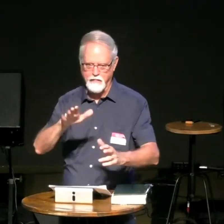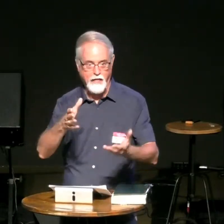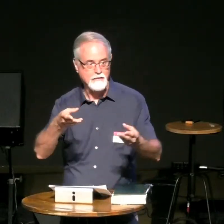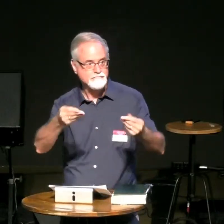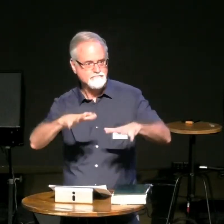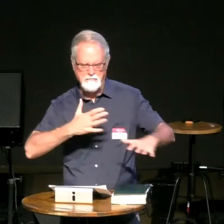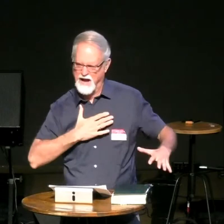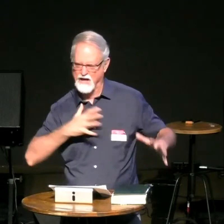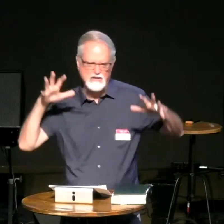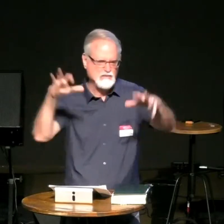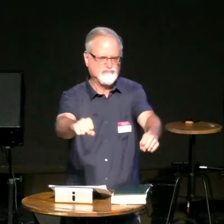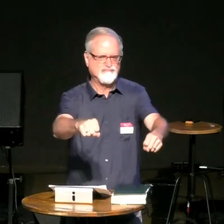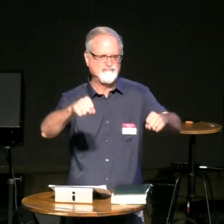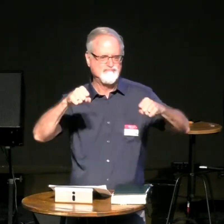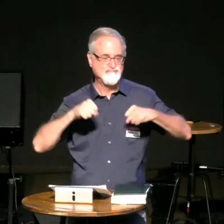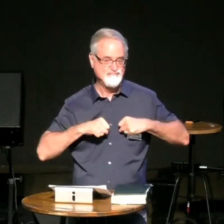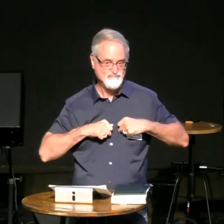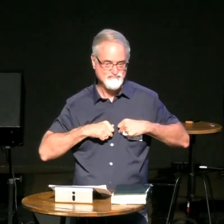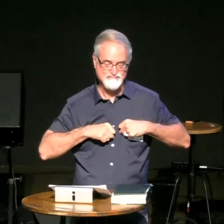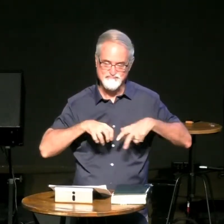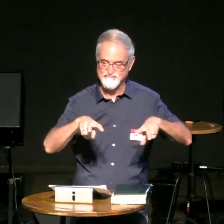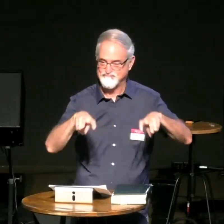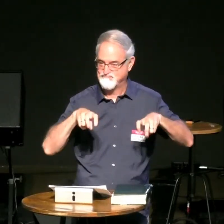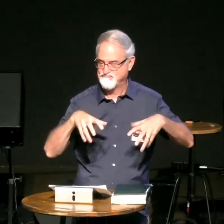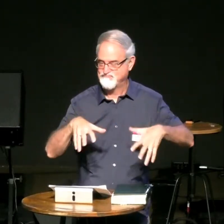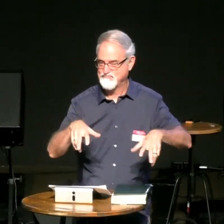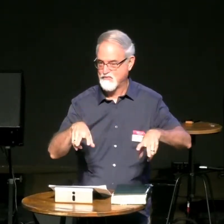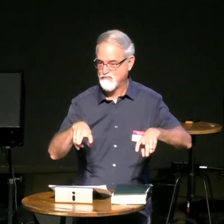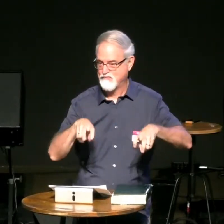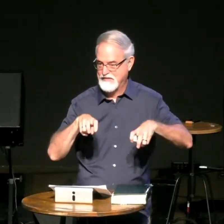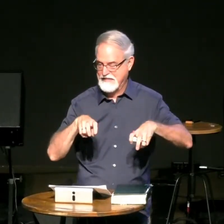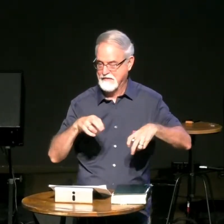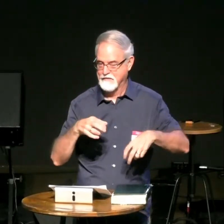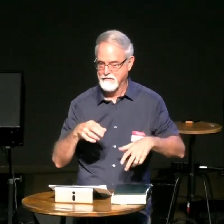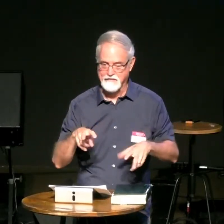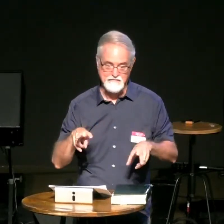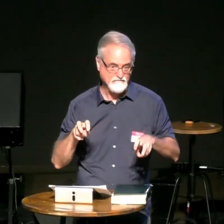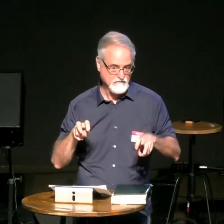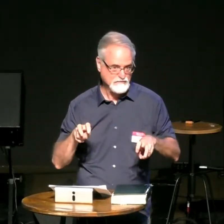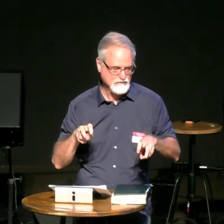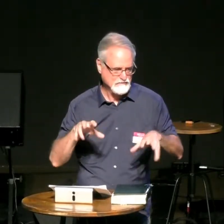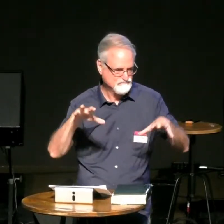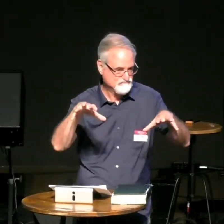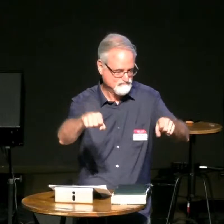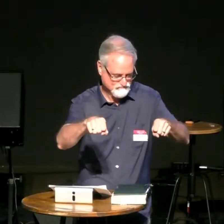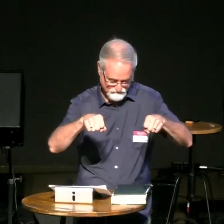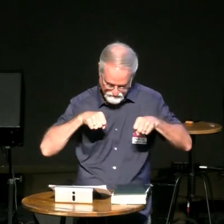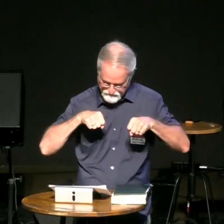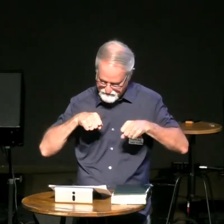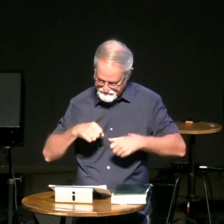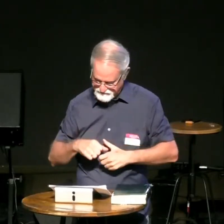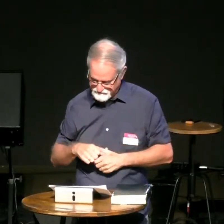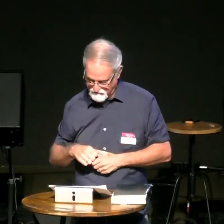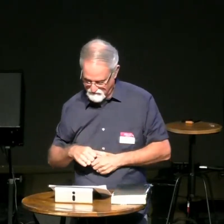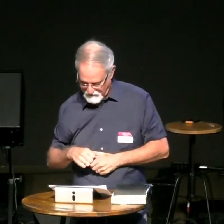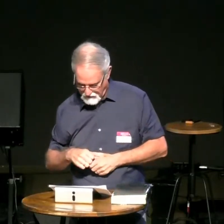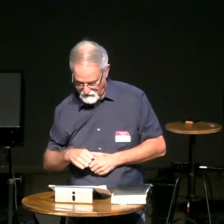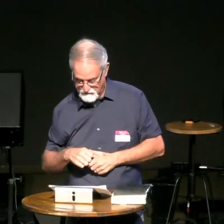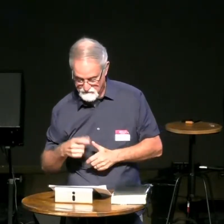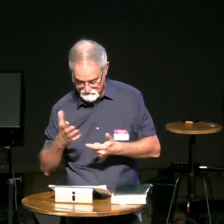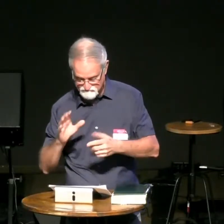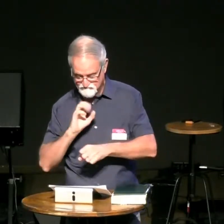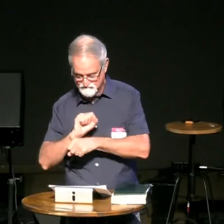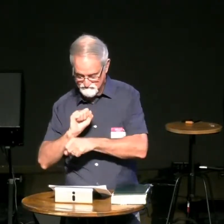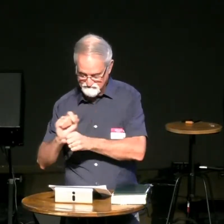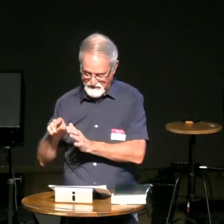right but no they took him in they grabbed him they were selfish those vineyard people